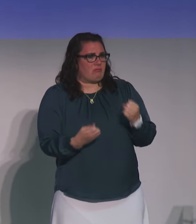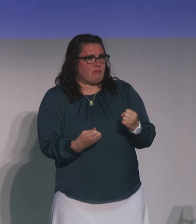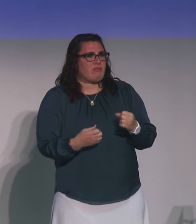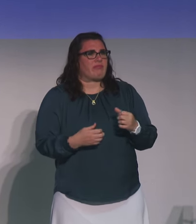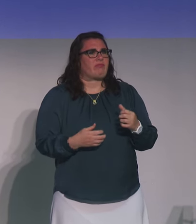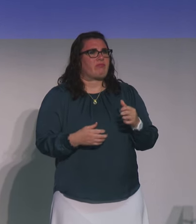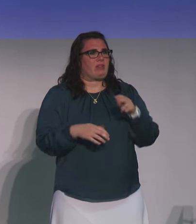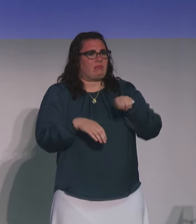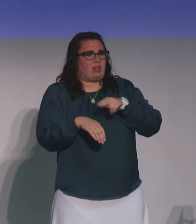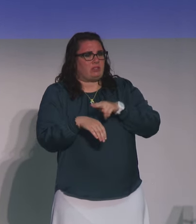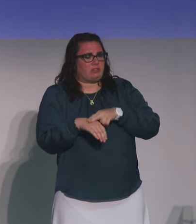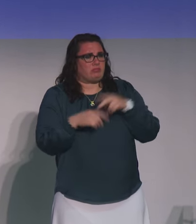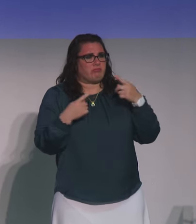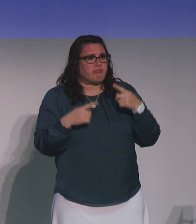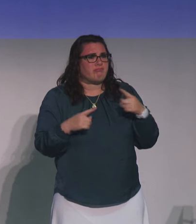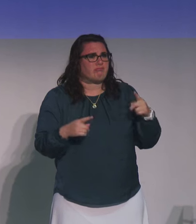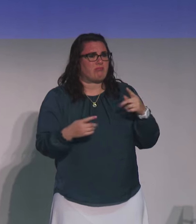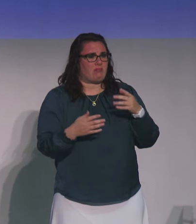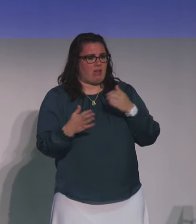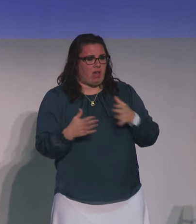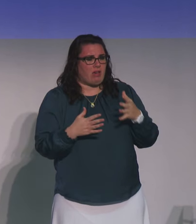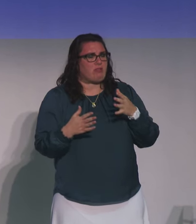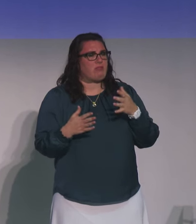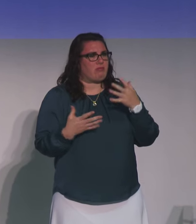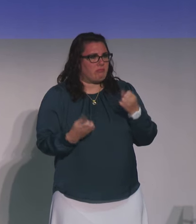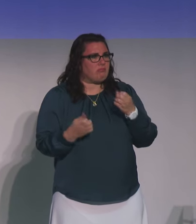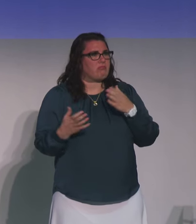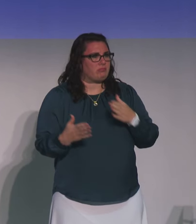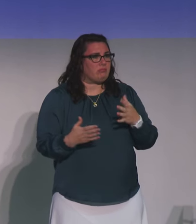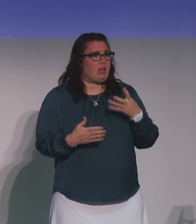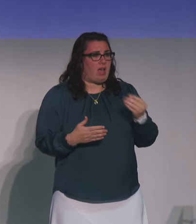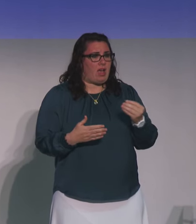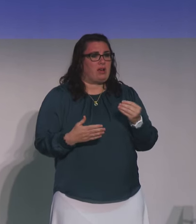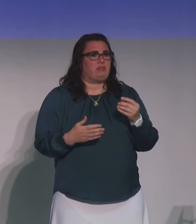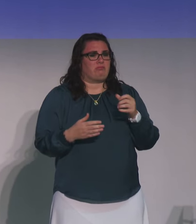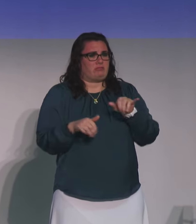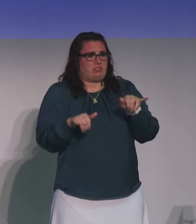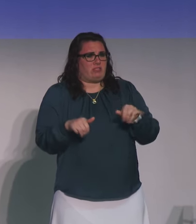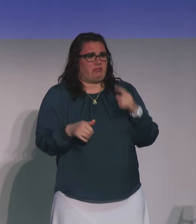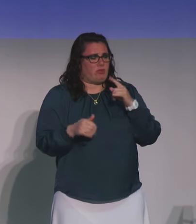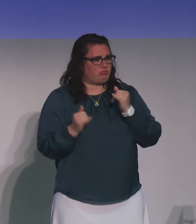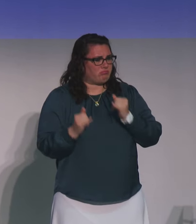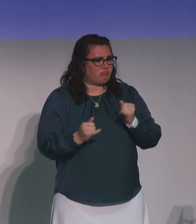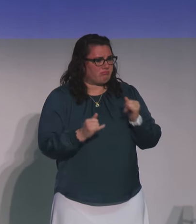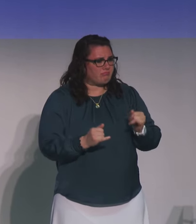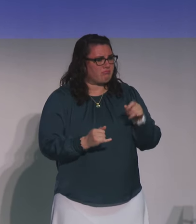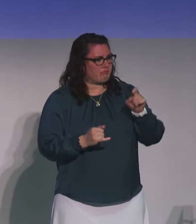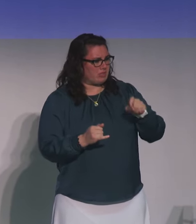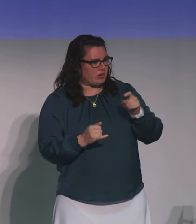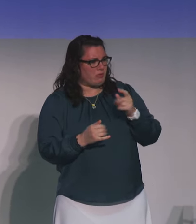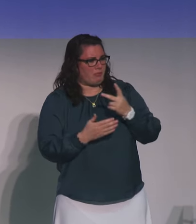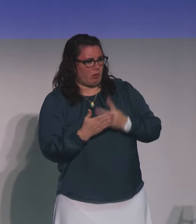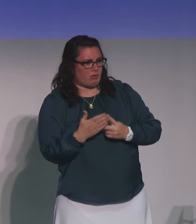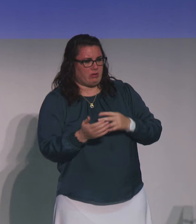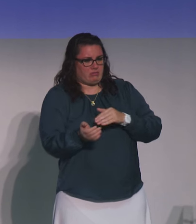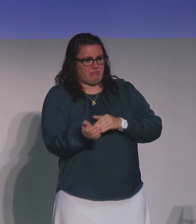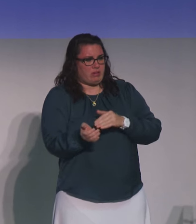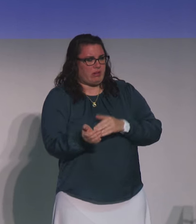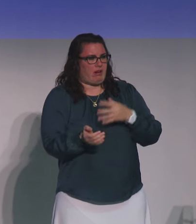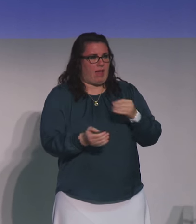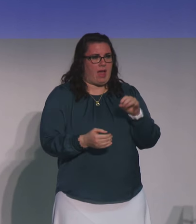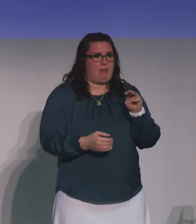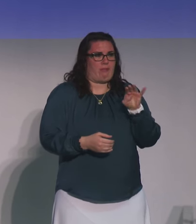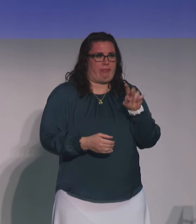a nationally renowned integrated health plan and care delivery system for individuals eligible for both Medicare and